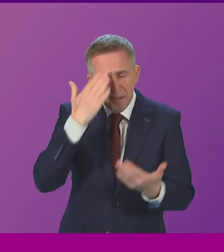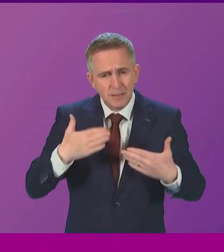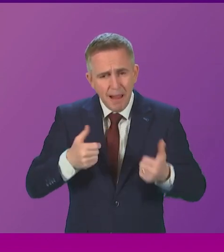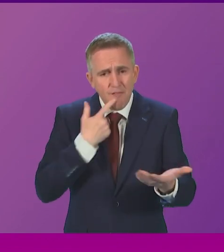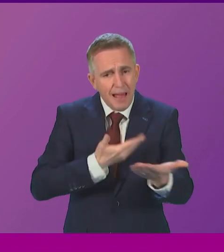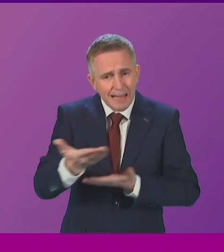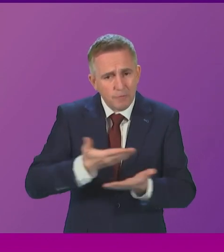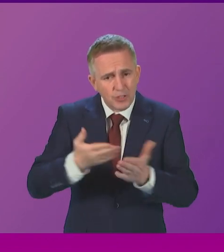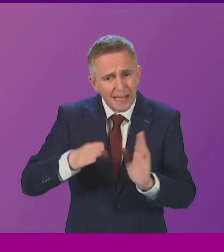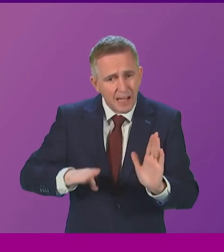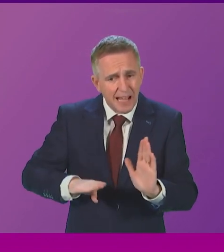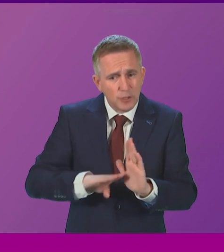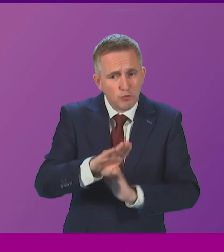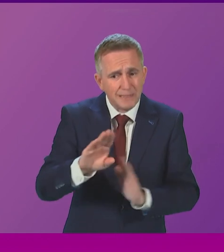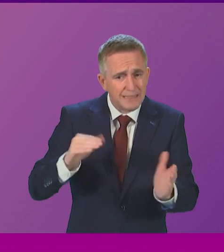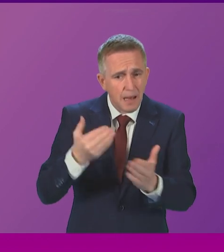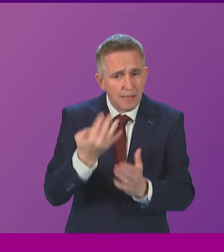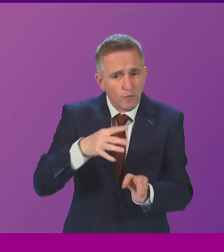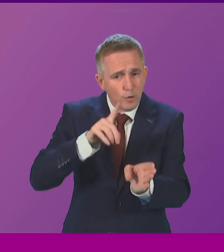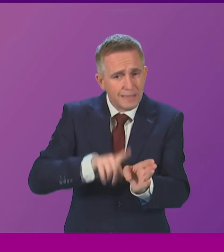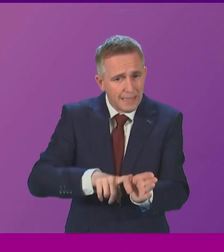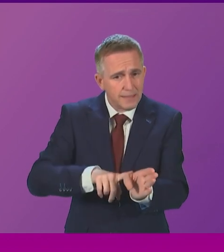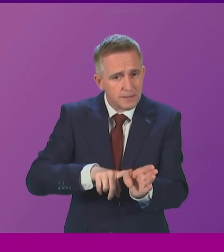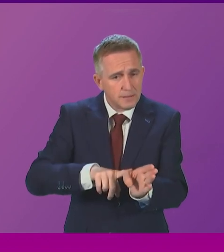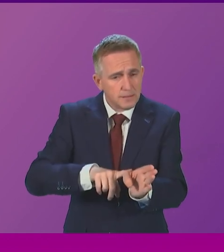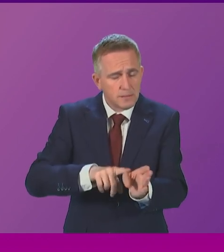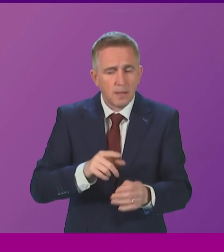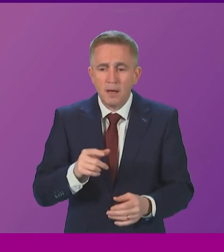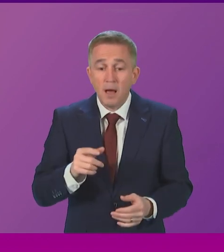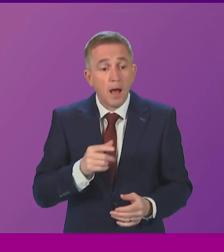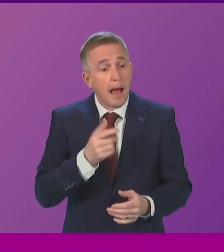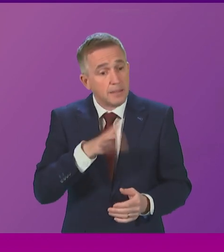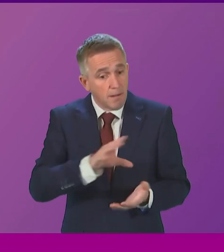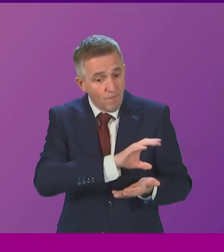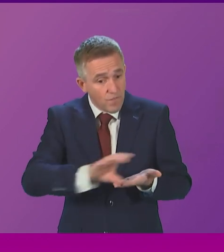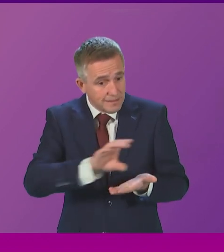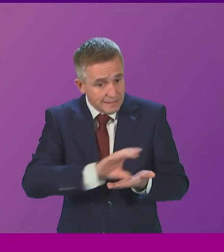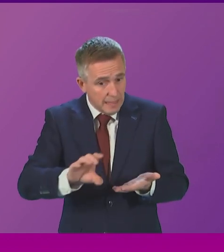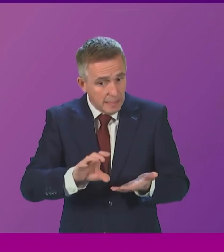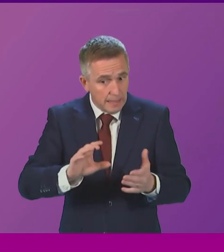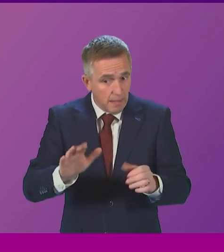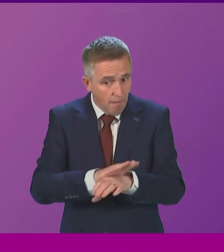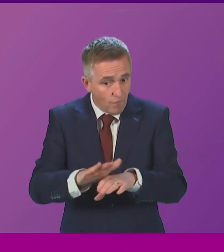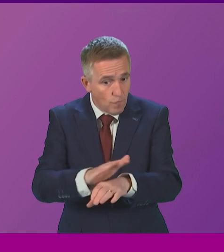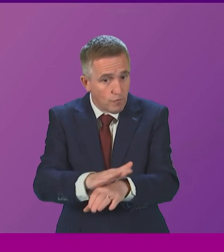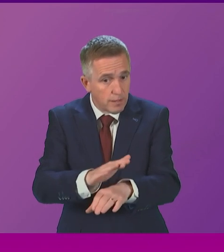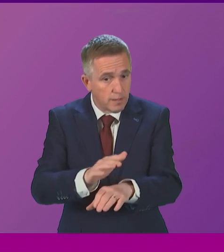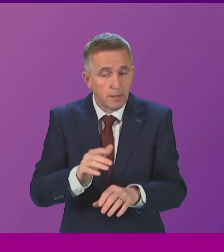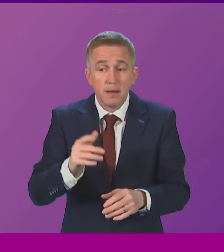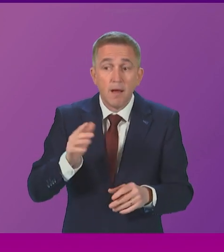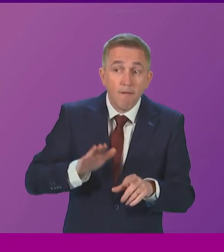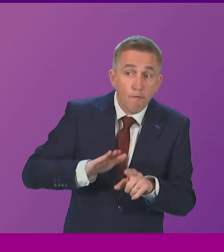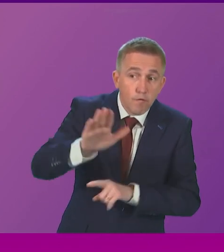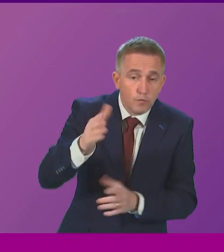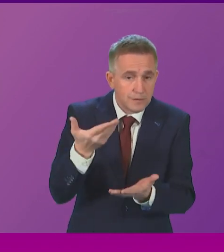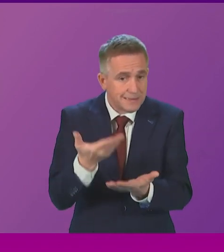over the four-year period in which dedicated funding for councillors have been provided? And how will future demand